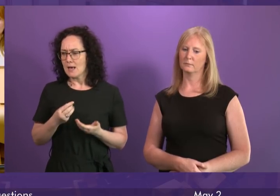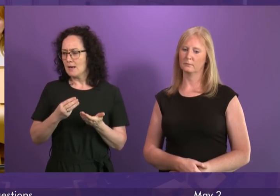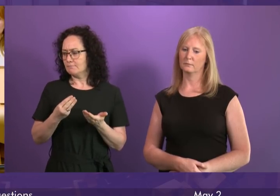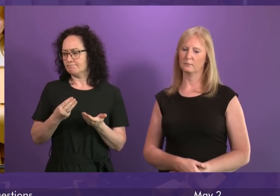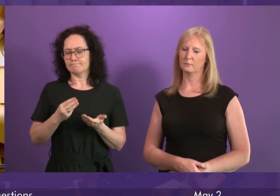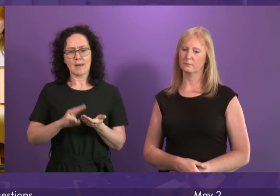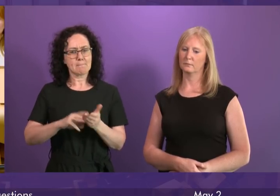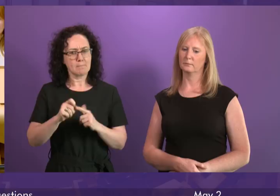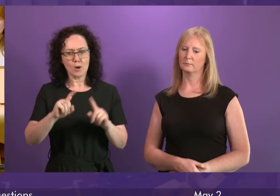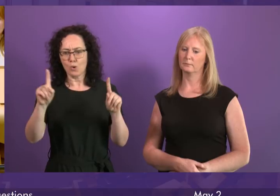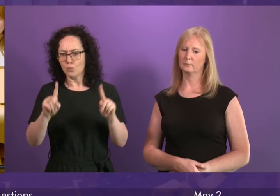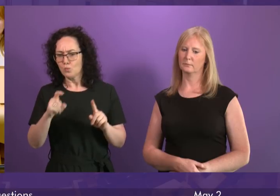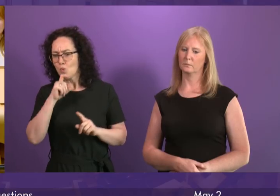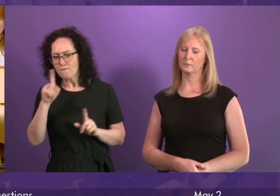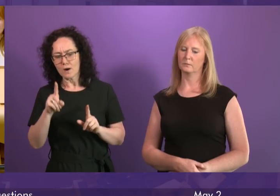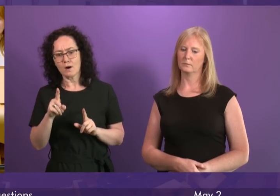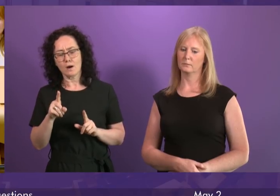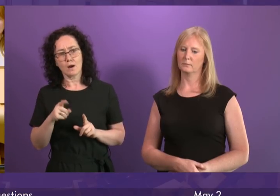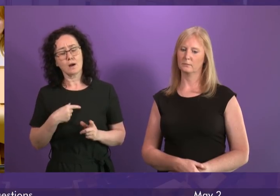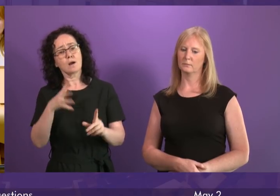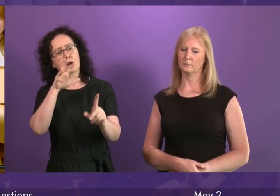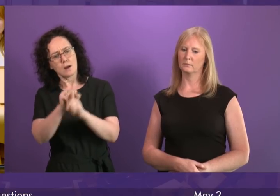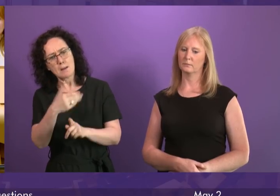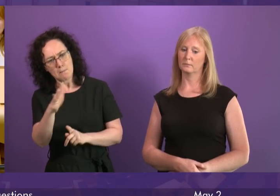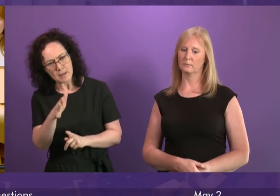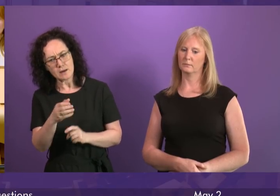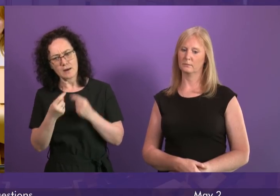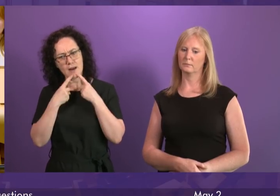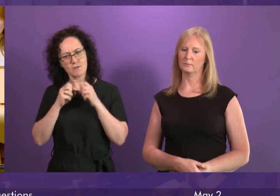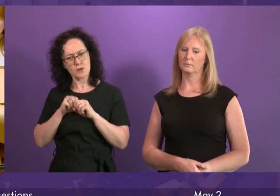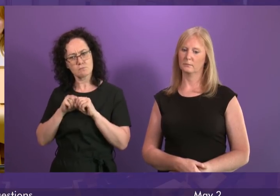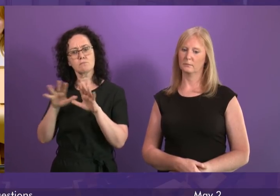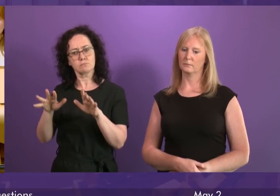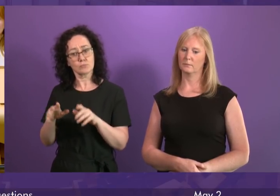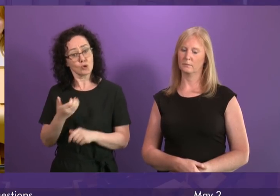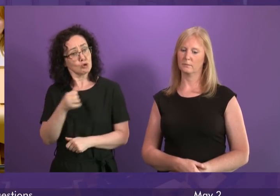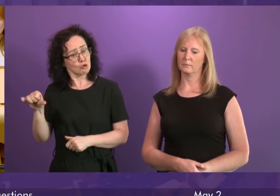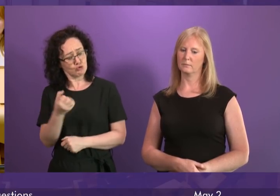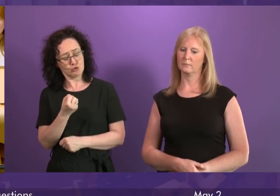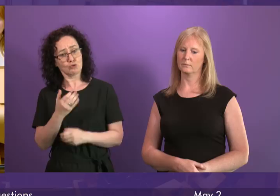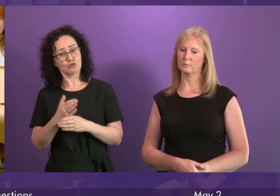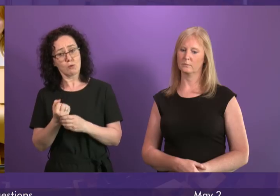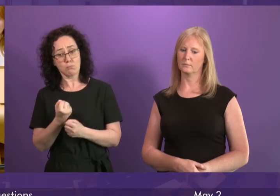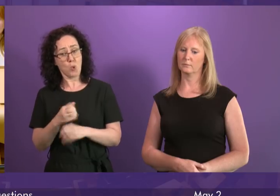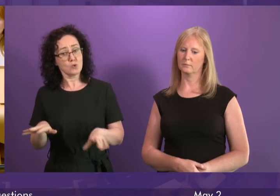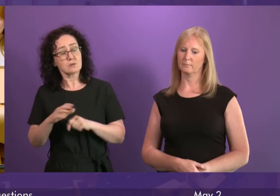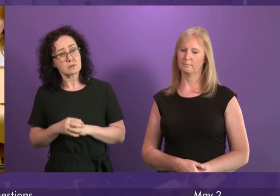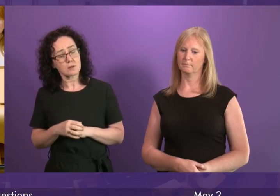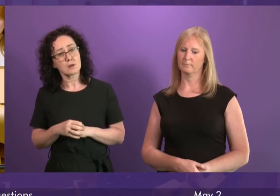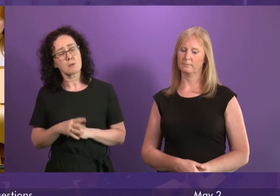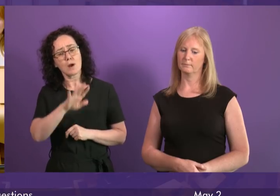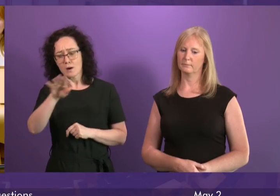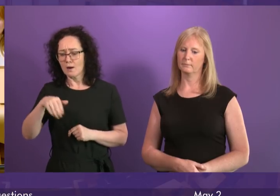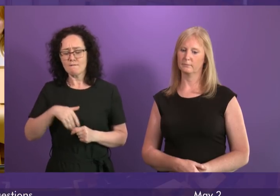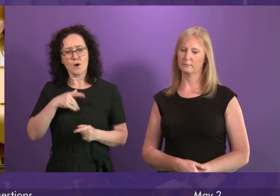of leaking in such a way I think it is right that they lose their job but you know I think all politicians all politicians in